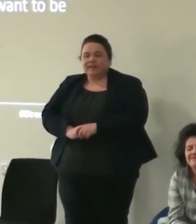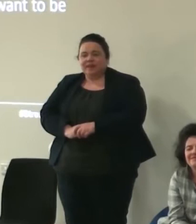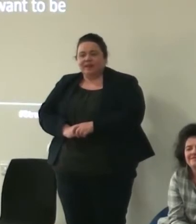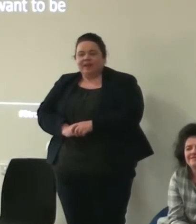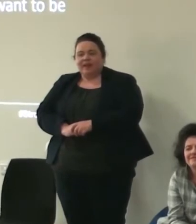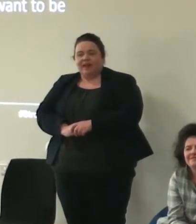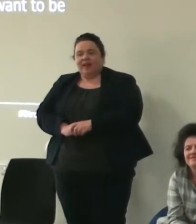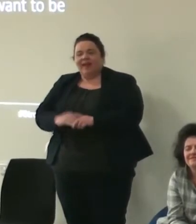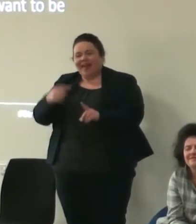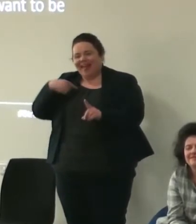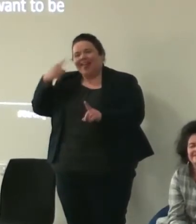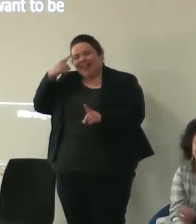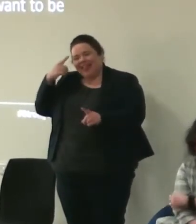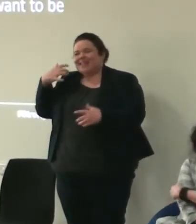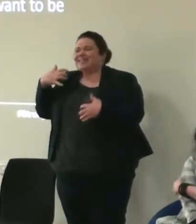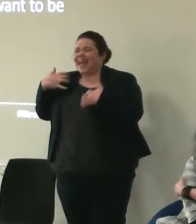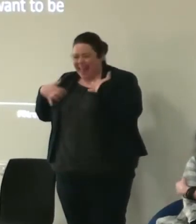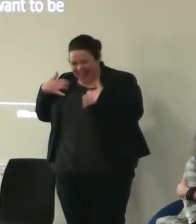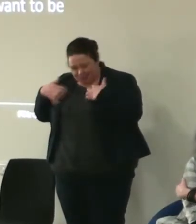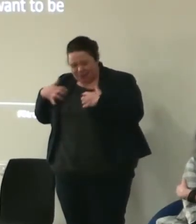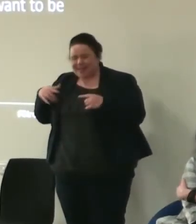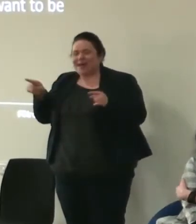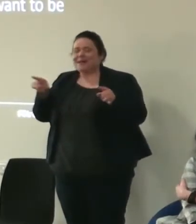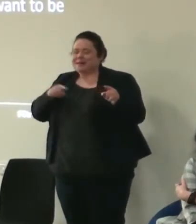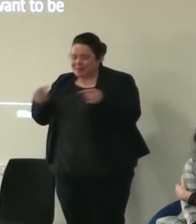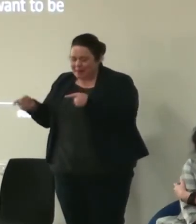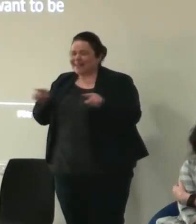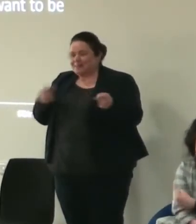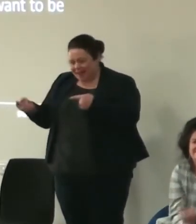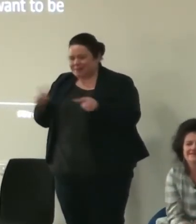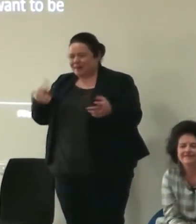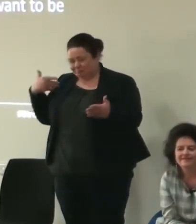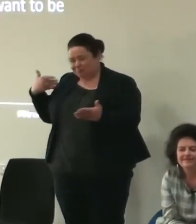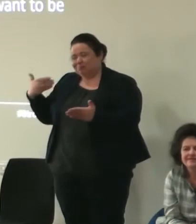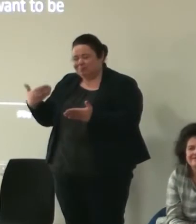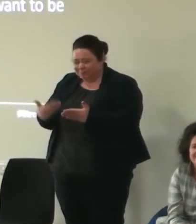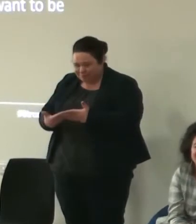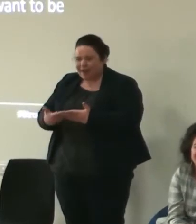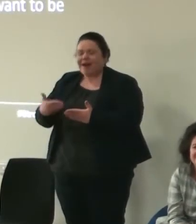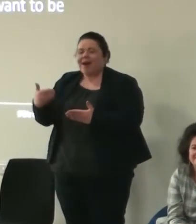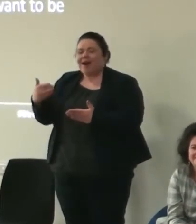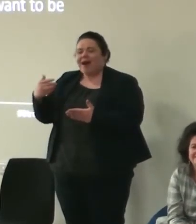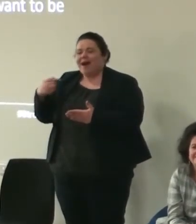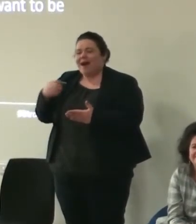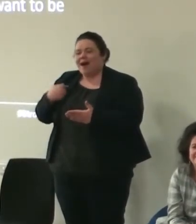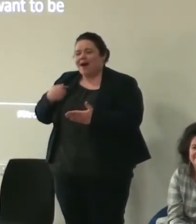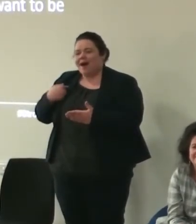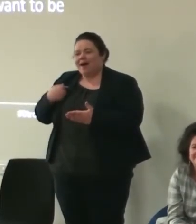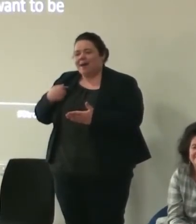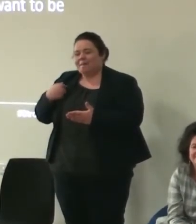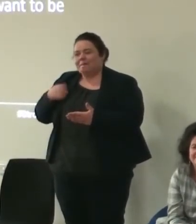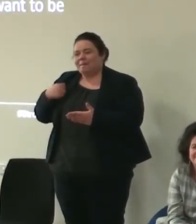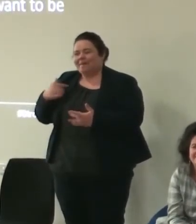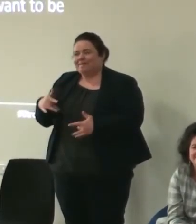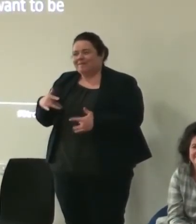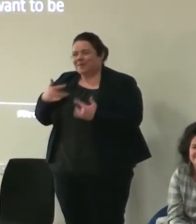I think it's interesting I think it's a debate that we've had a lot of the time and I would my